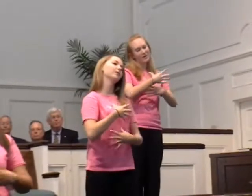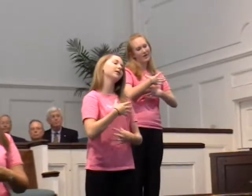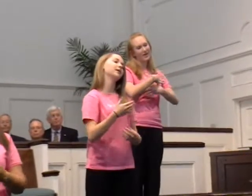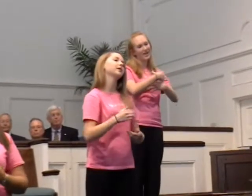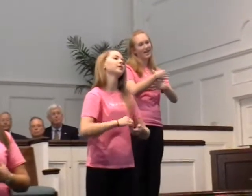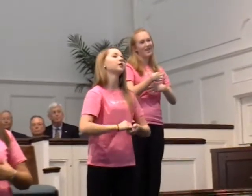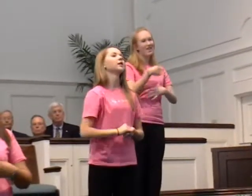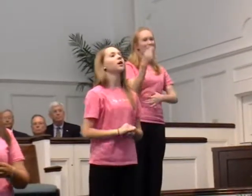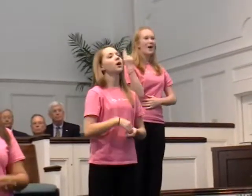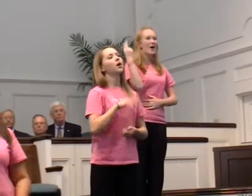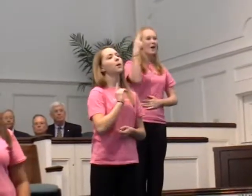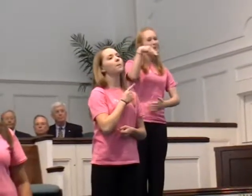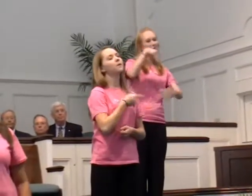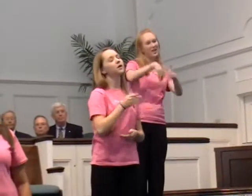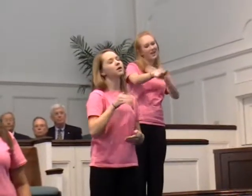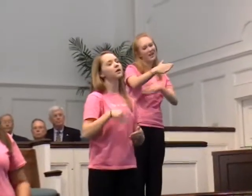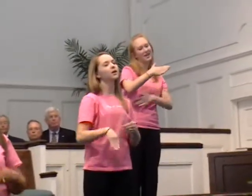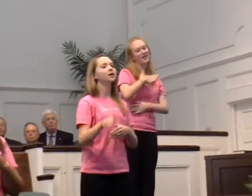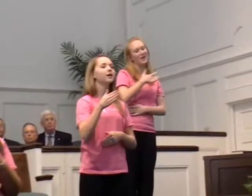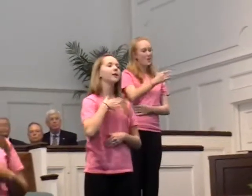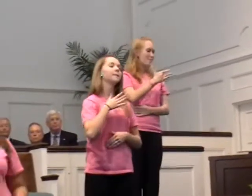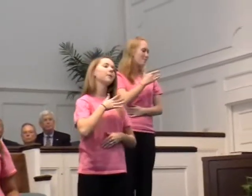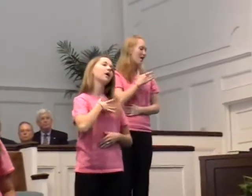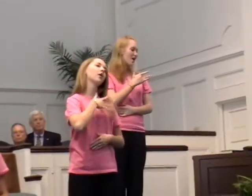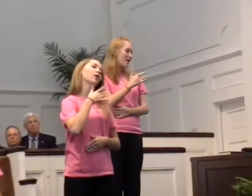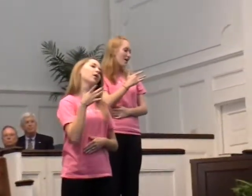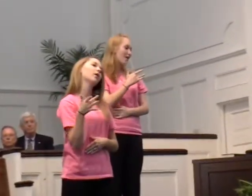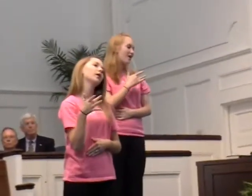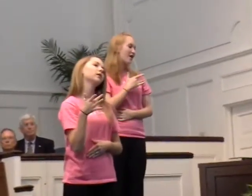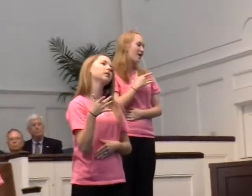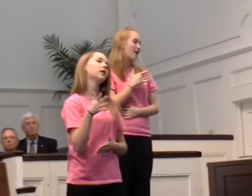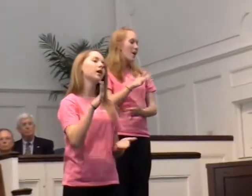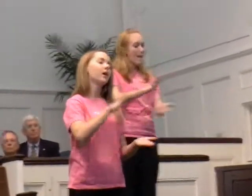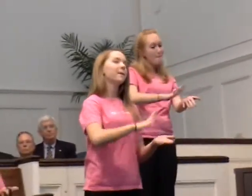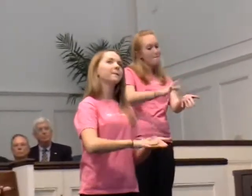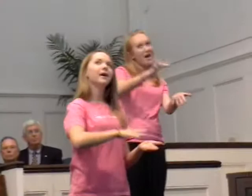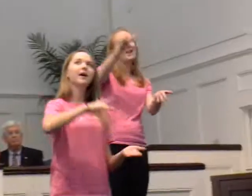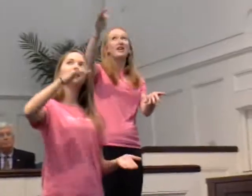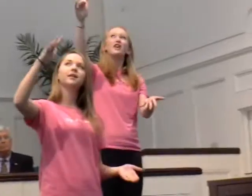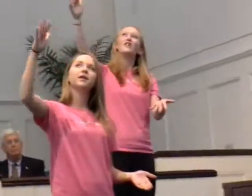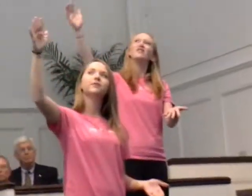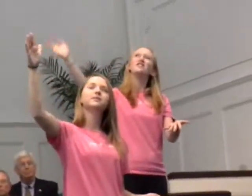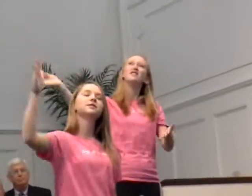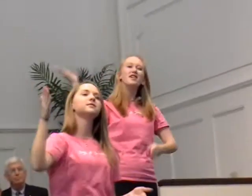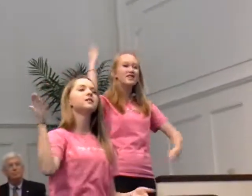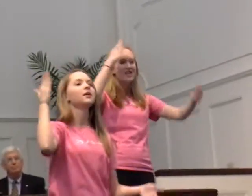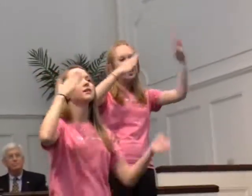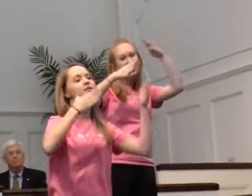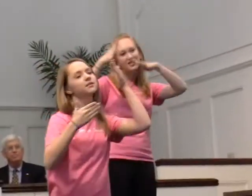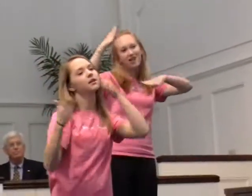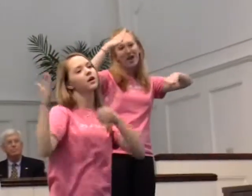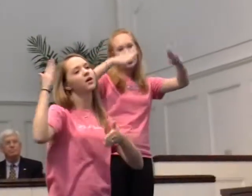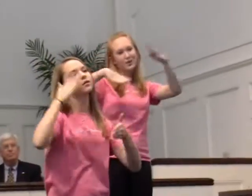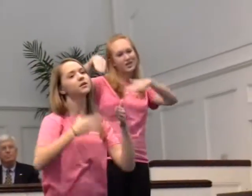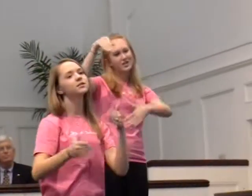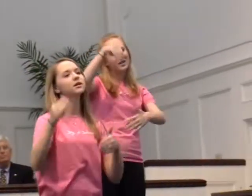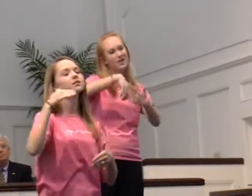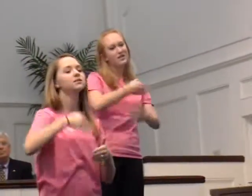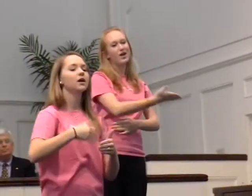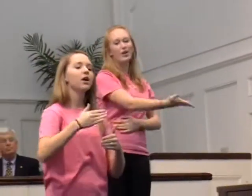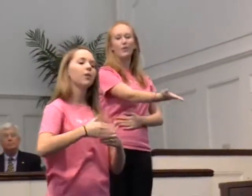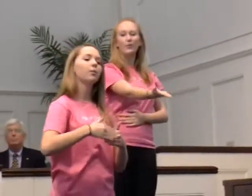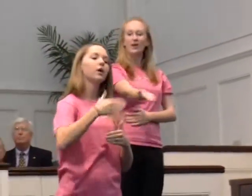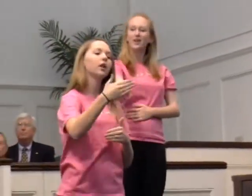I breathe, a beating in my heart, a magnificence, a scary